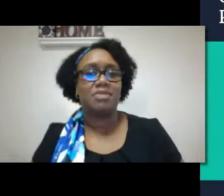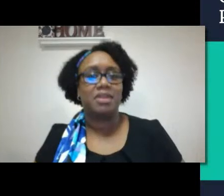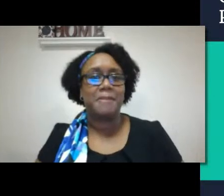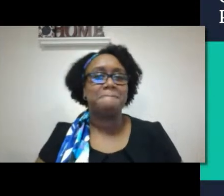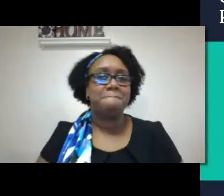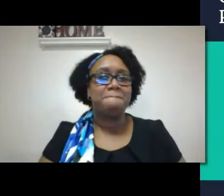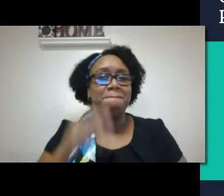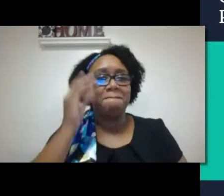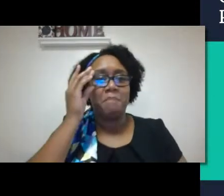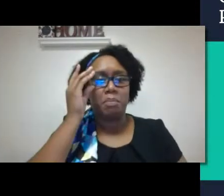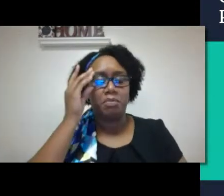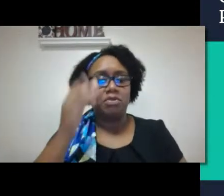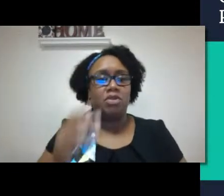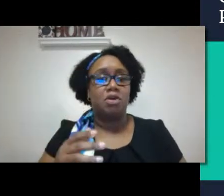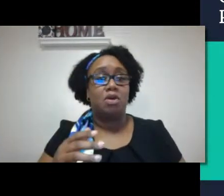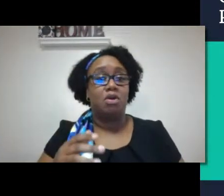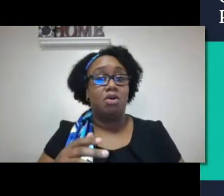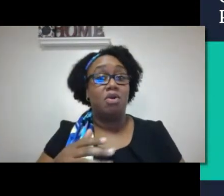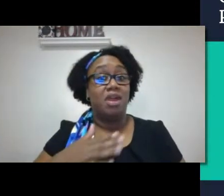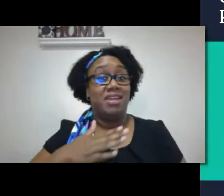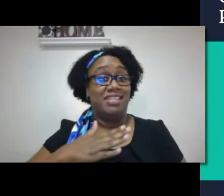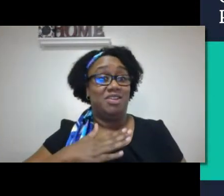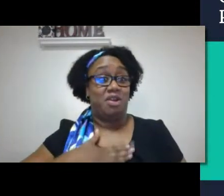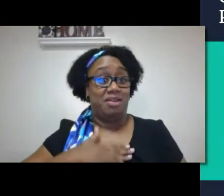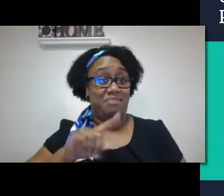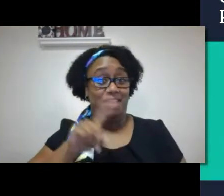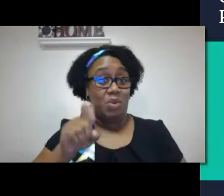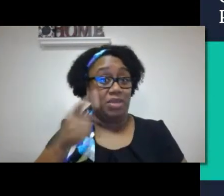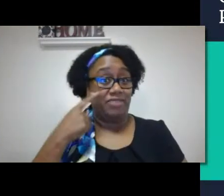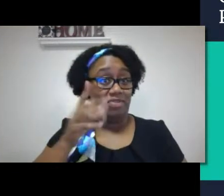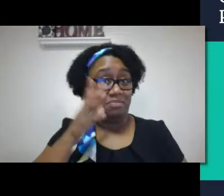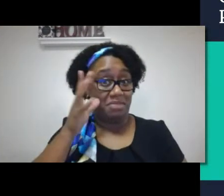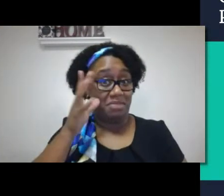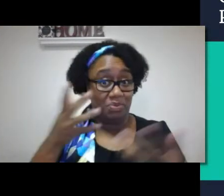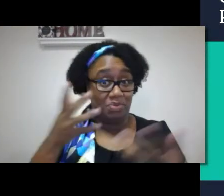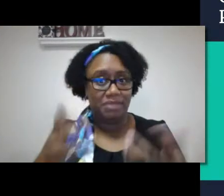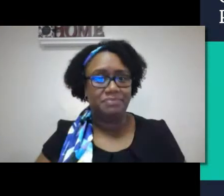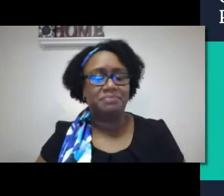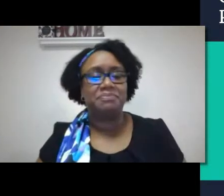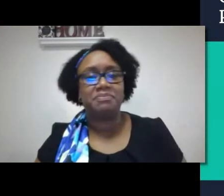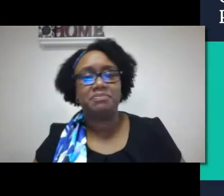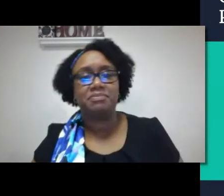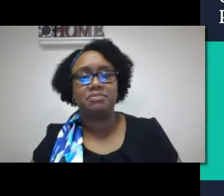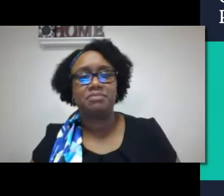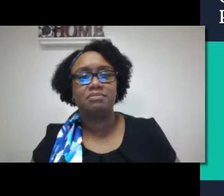I'll leave that question there on the screen to sit with you for a moment.